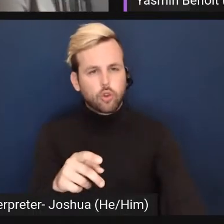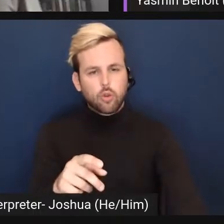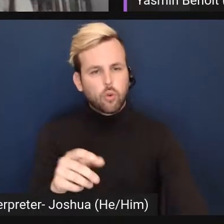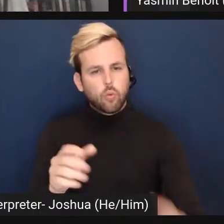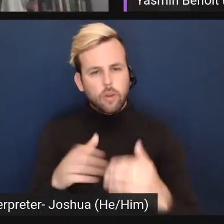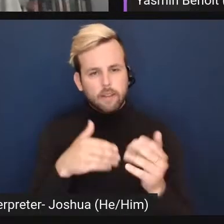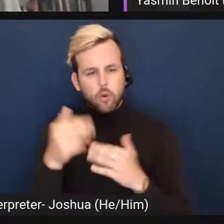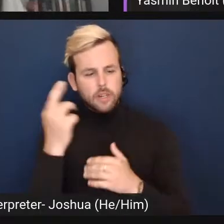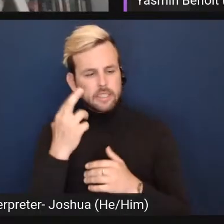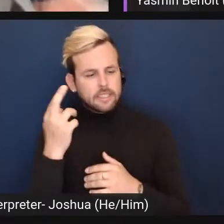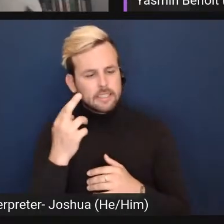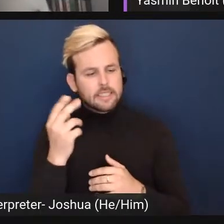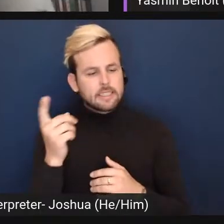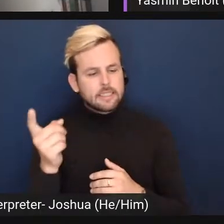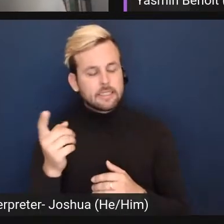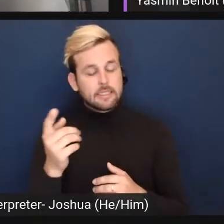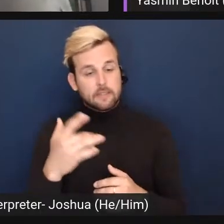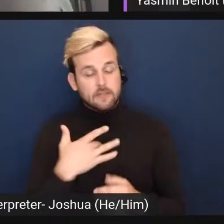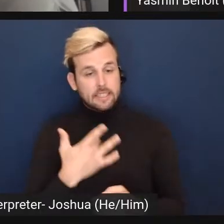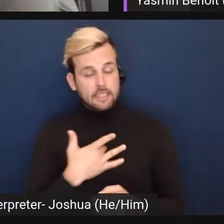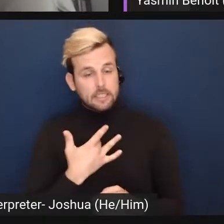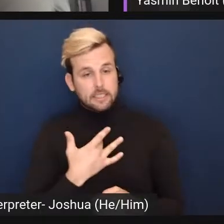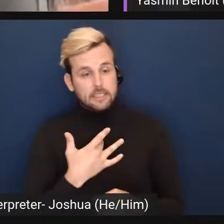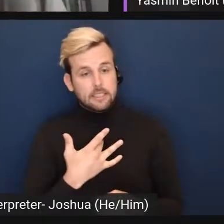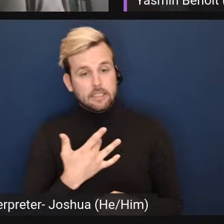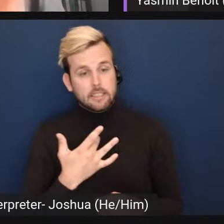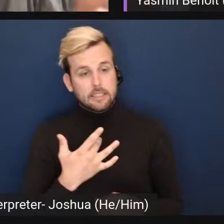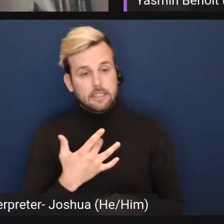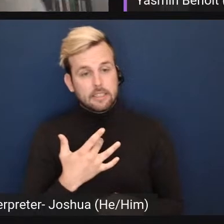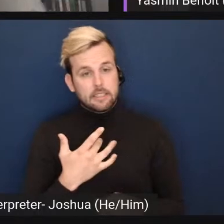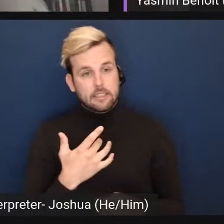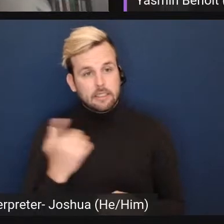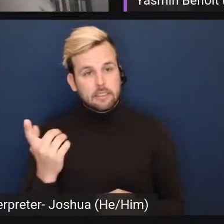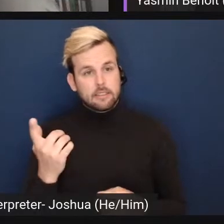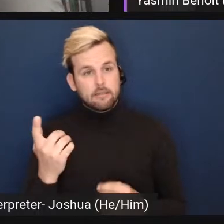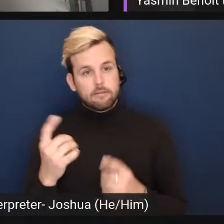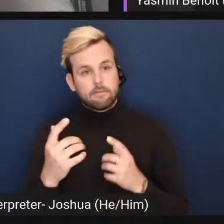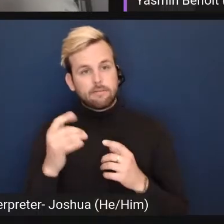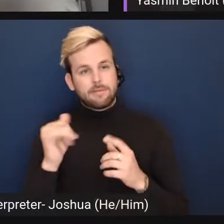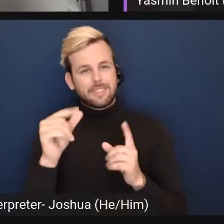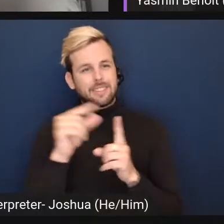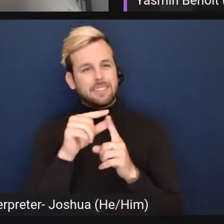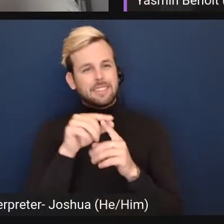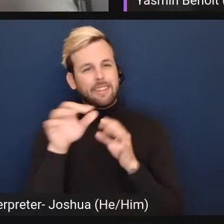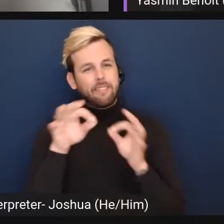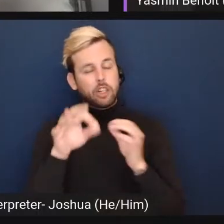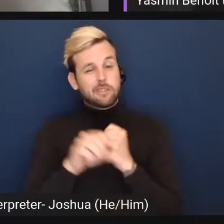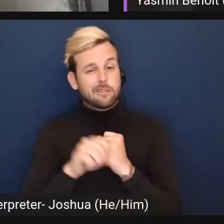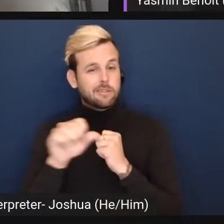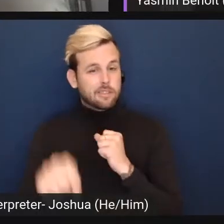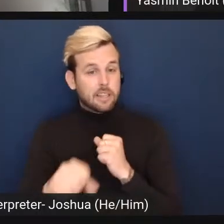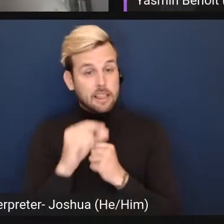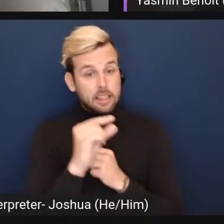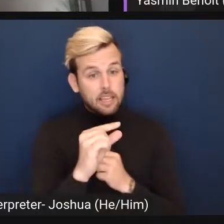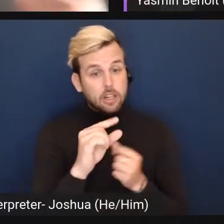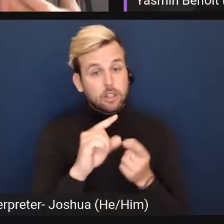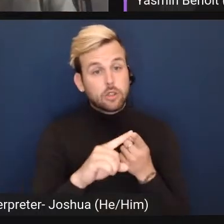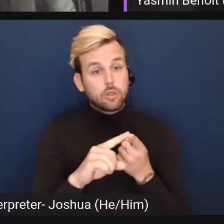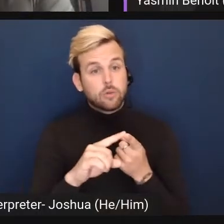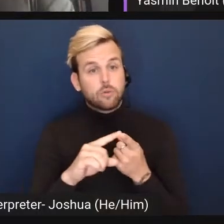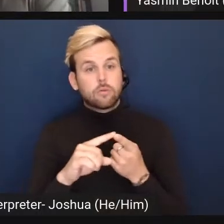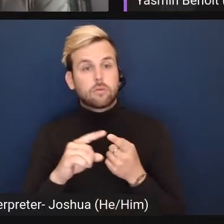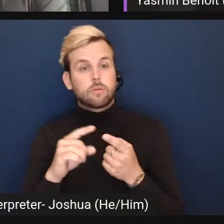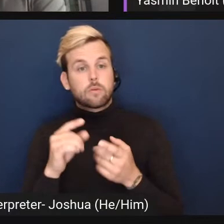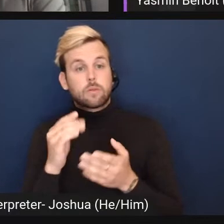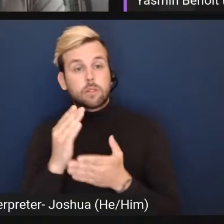reason, experience like they stretch that definition definition of little to what